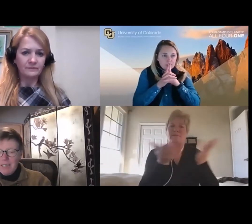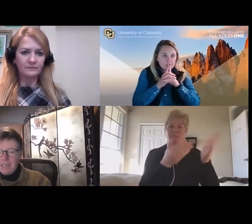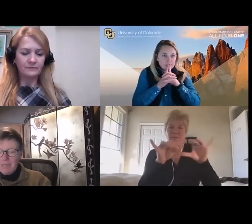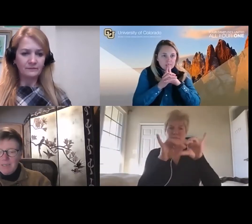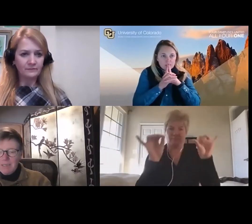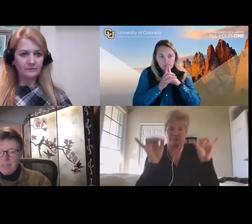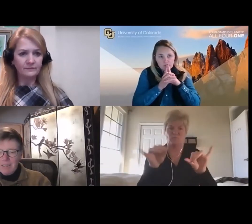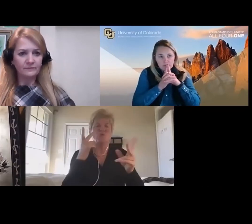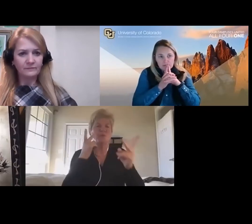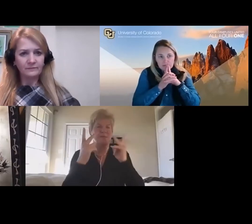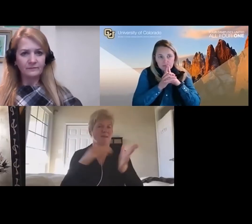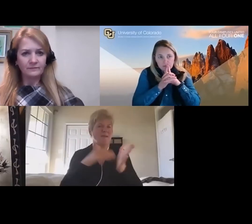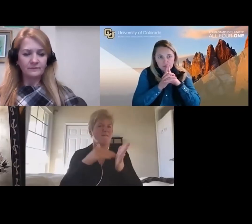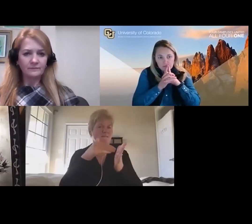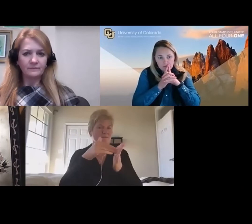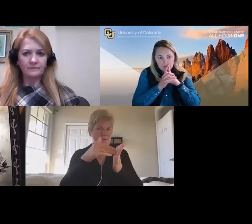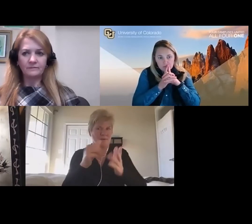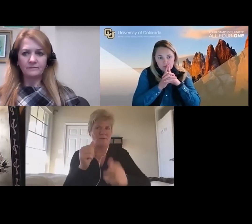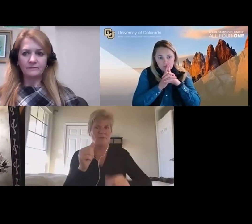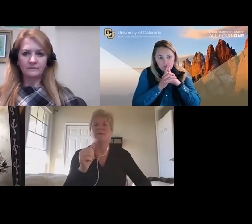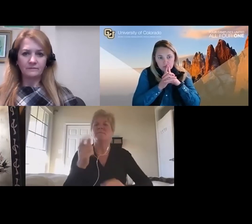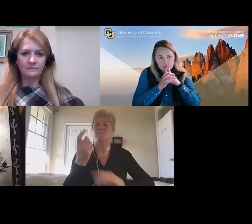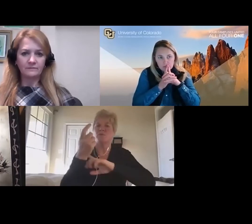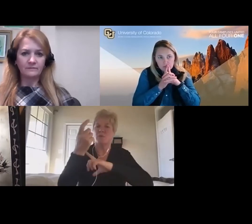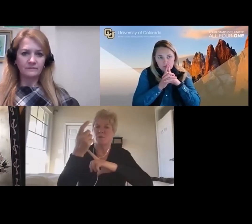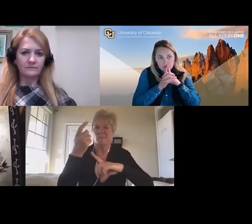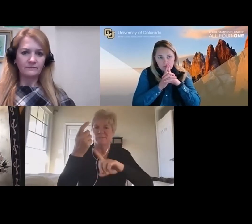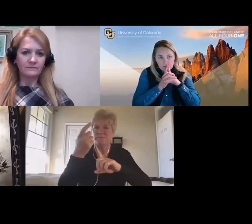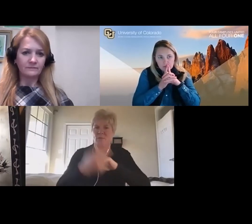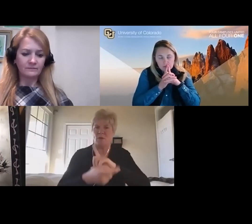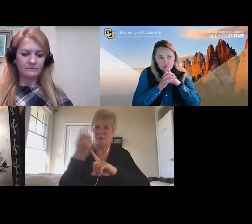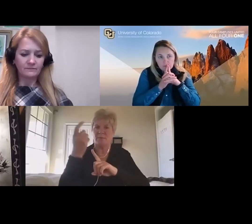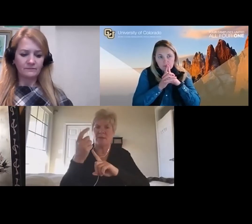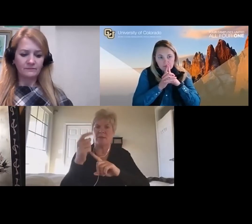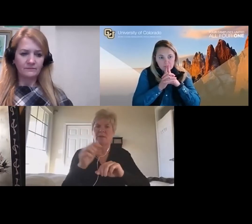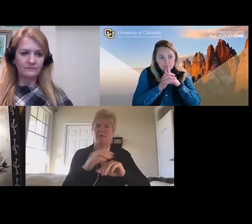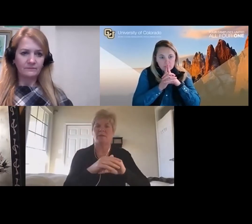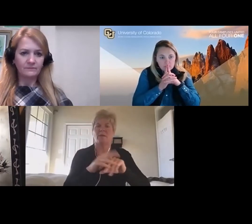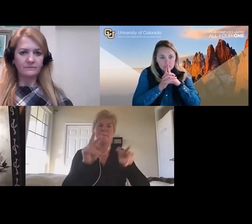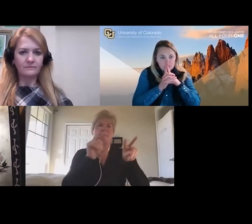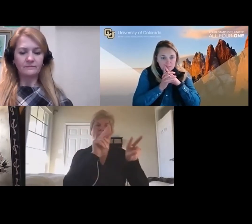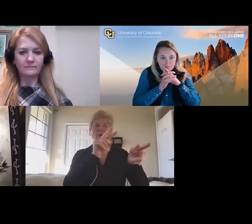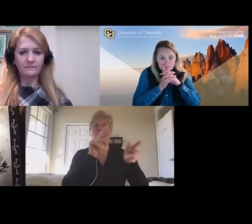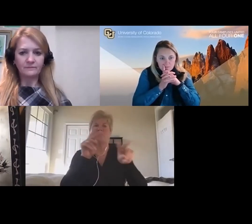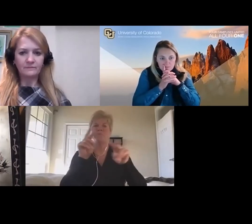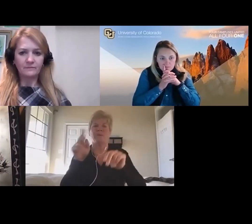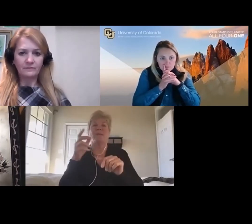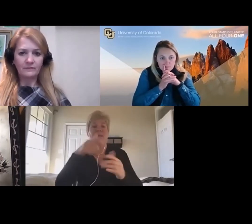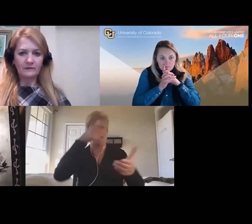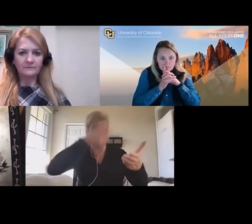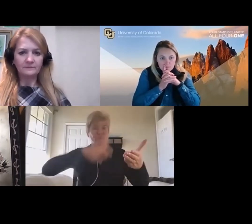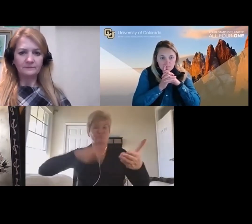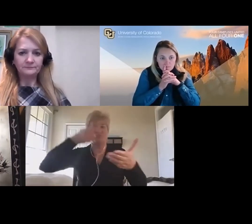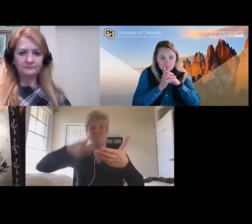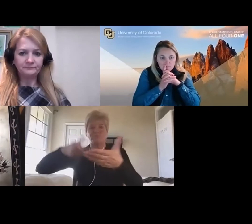There is an automated monitoring of employee performance and